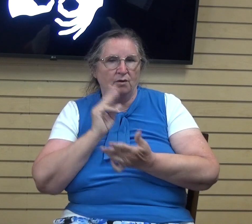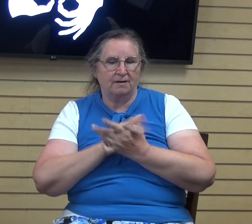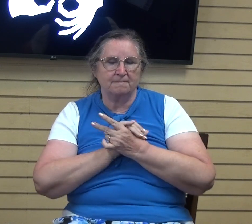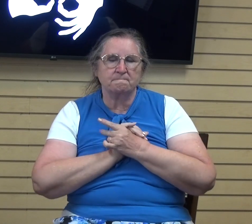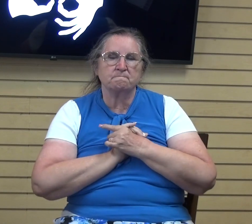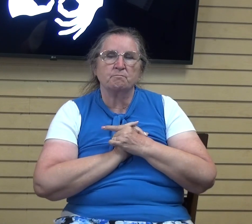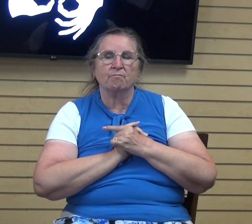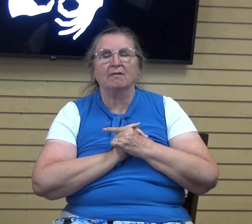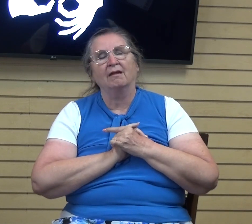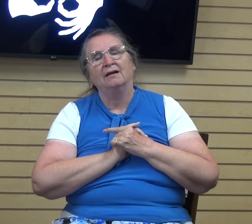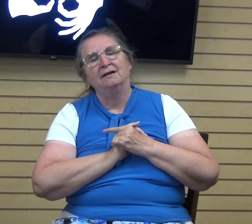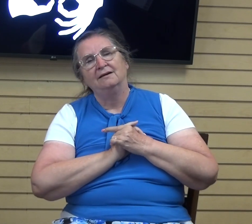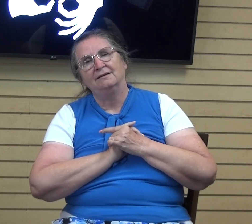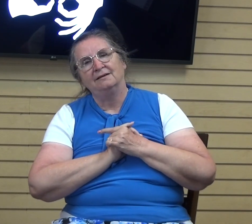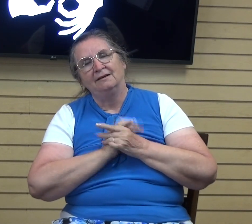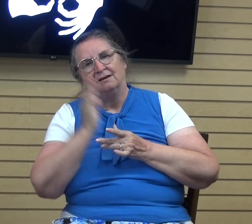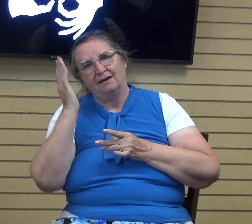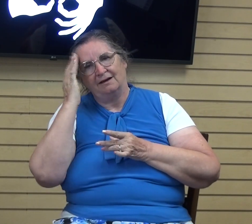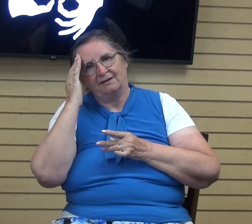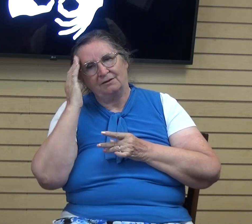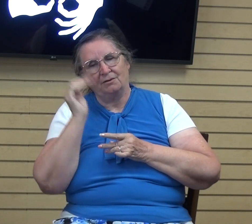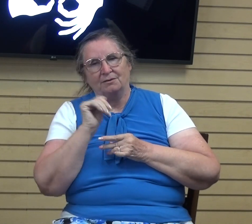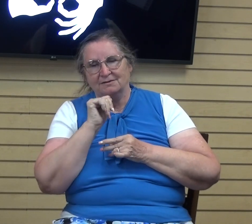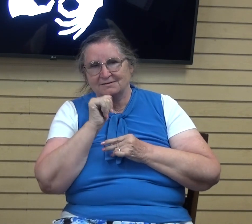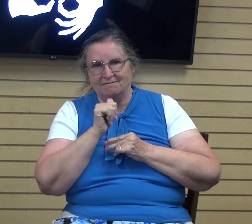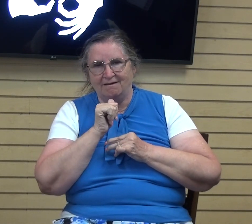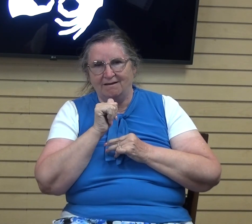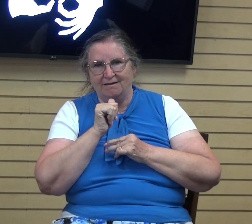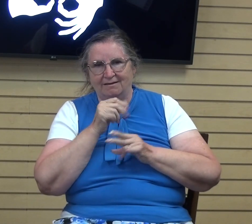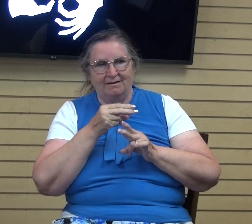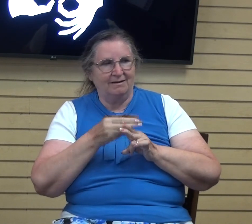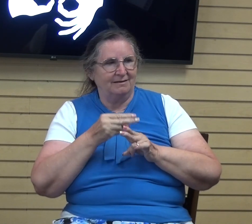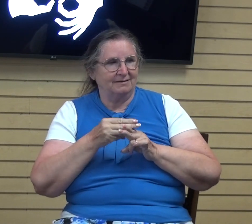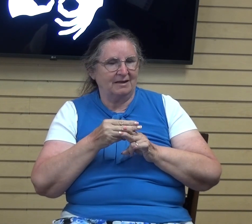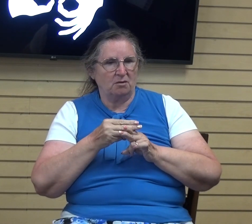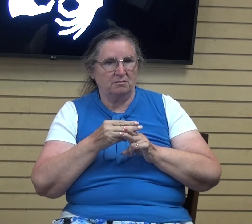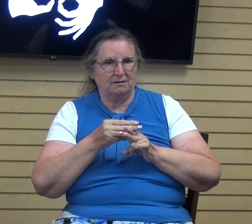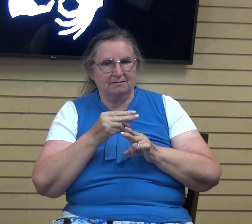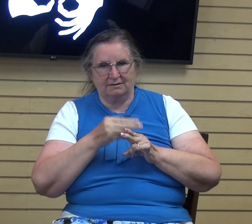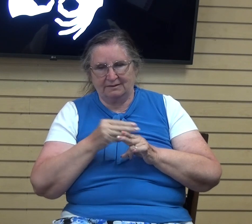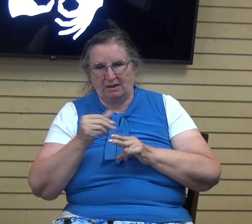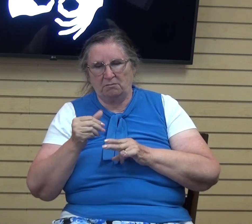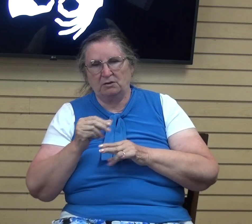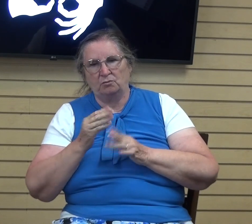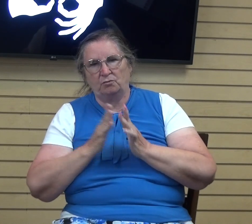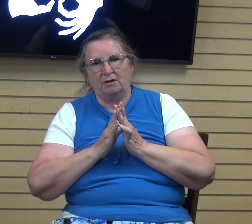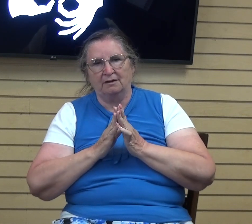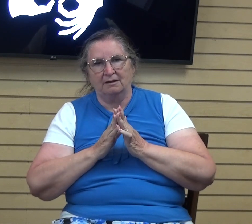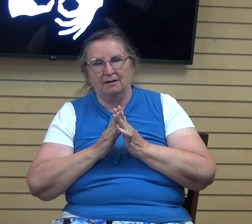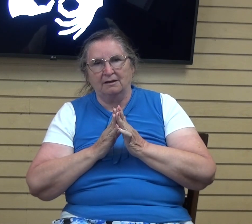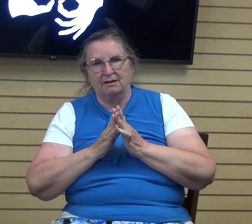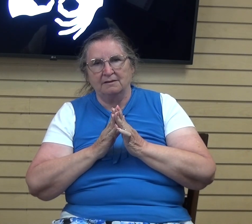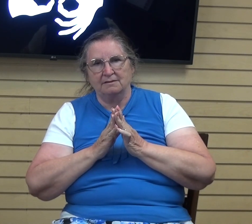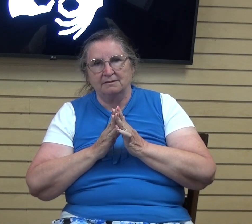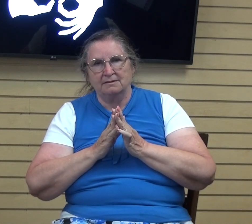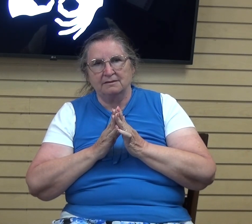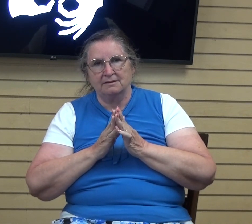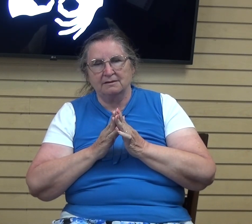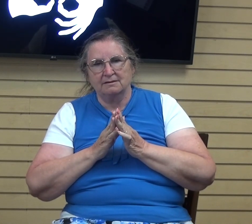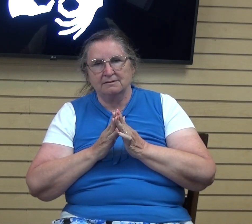And I know this isn't a, um, name it and claim it kind of prayer. This is giving God our first fruits,